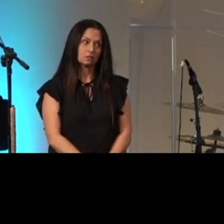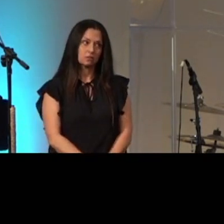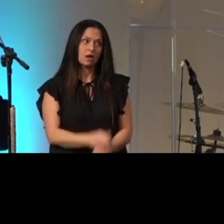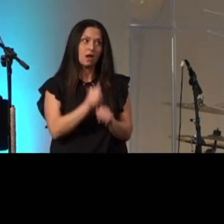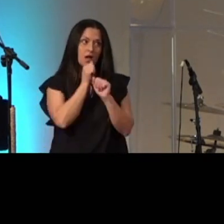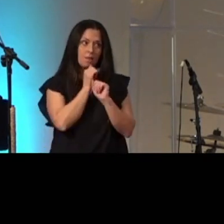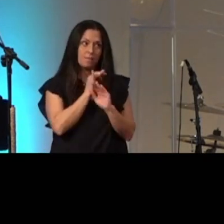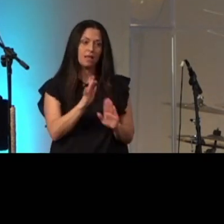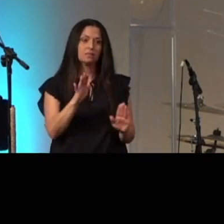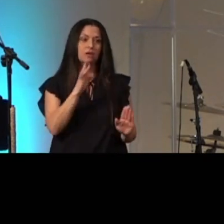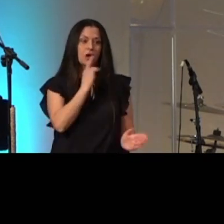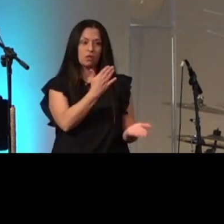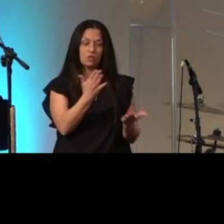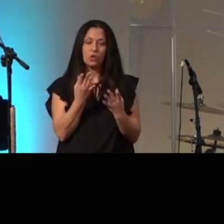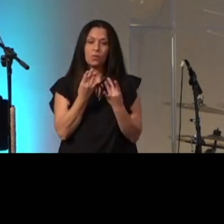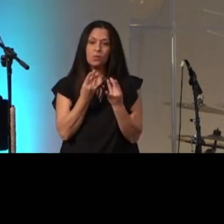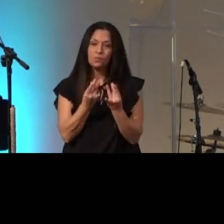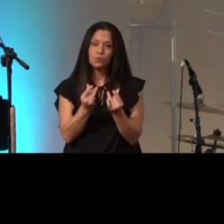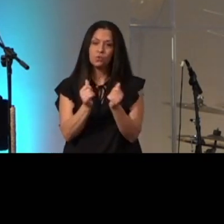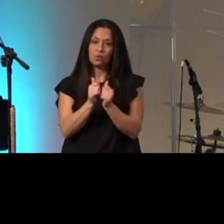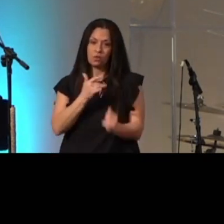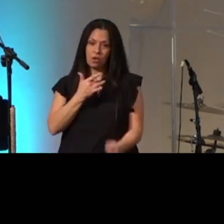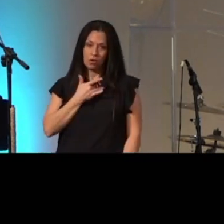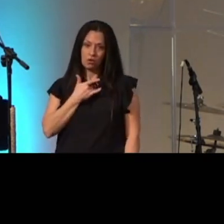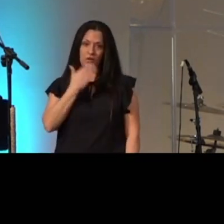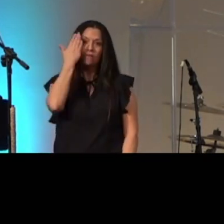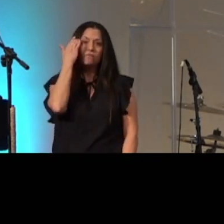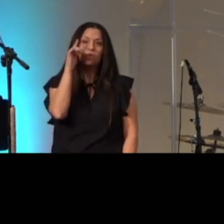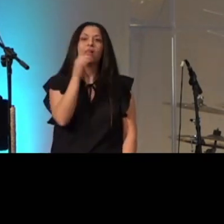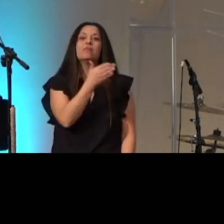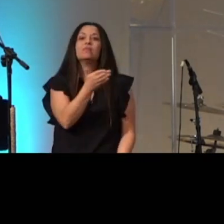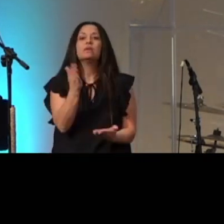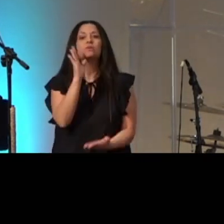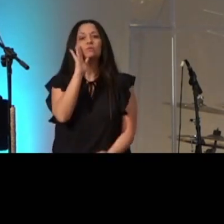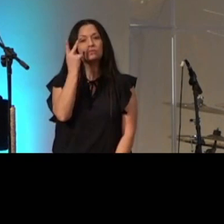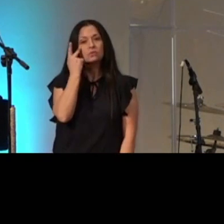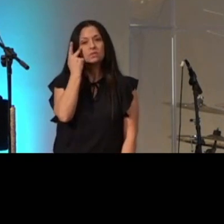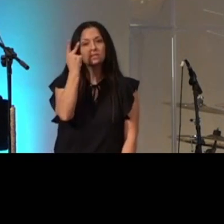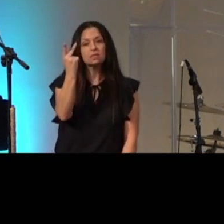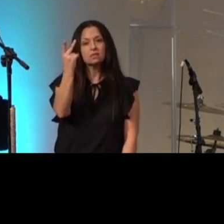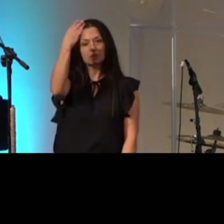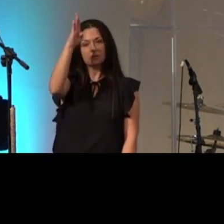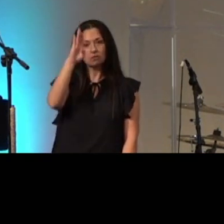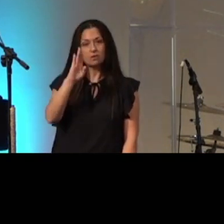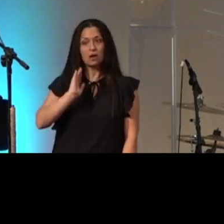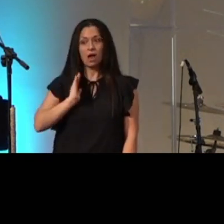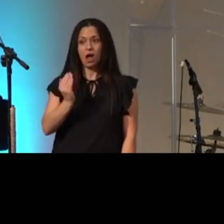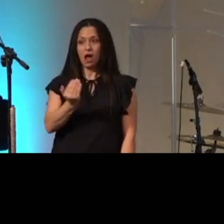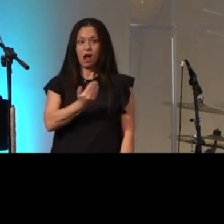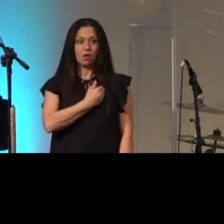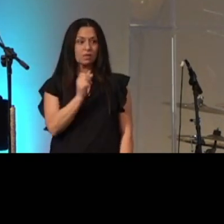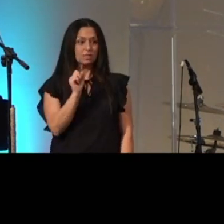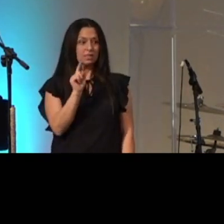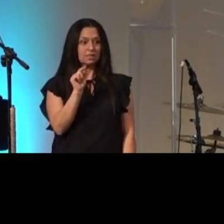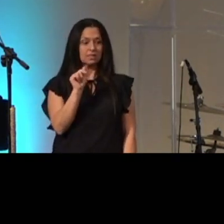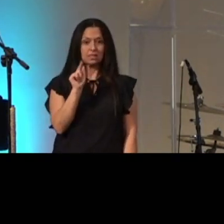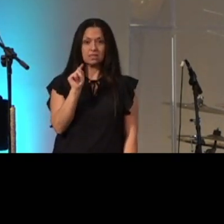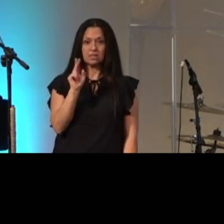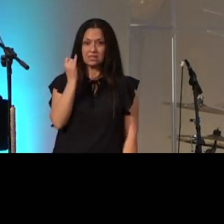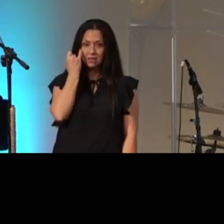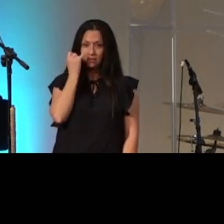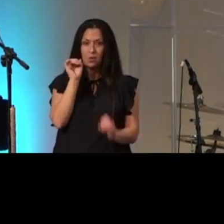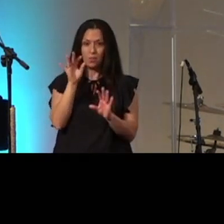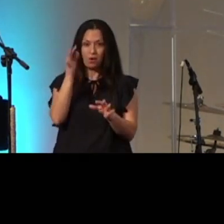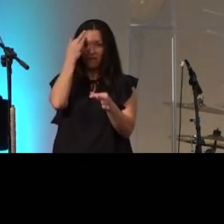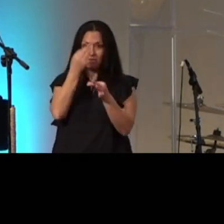blessed are the pure in heart for they shall see god our status if we put our faith and trust